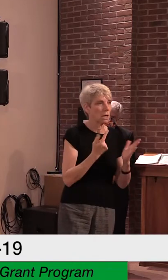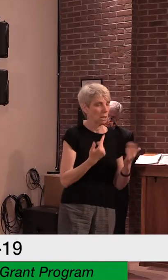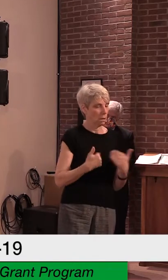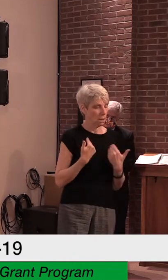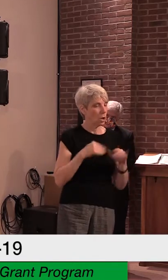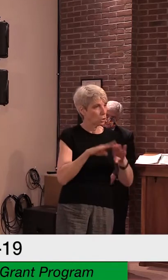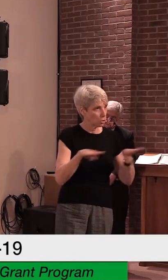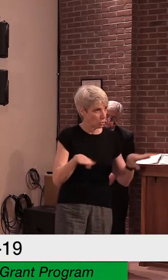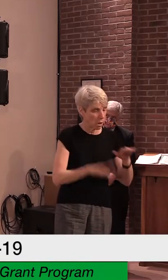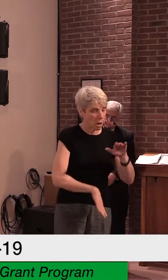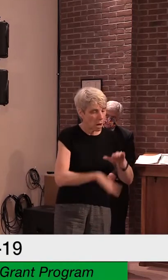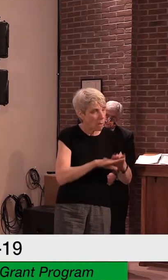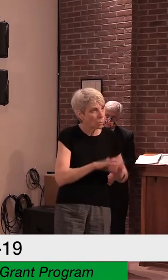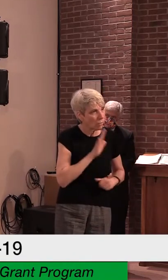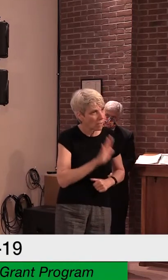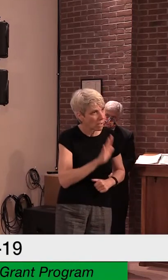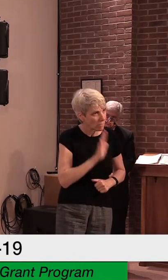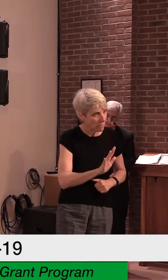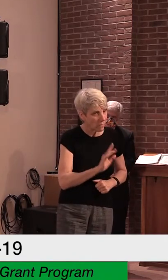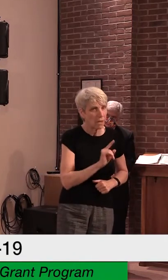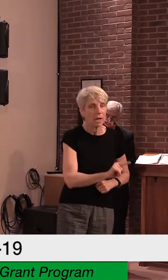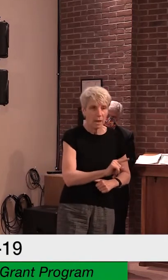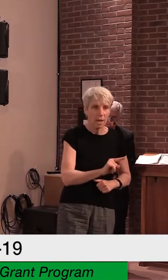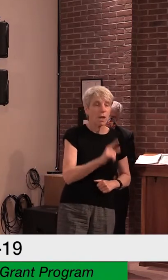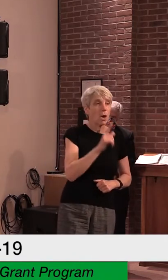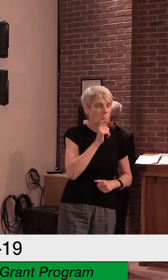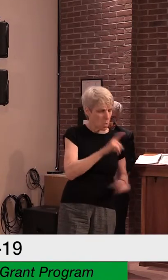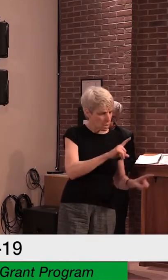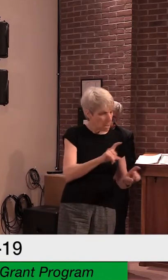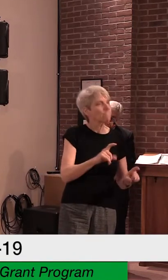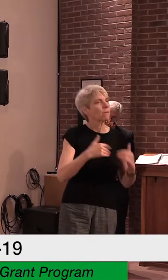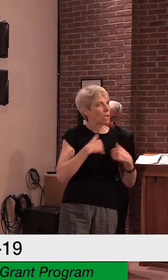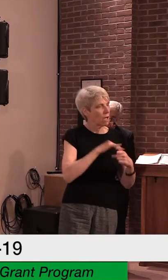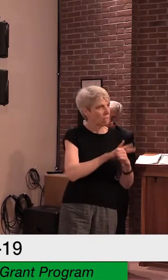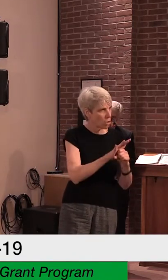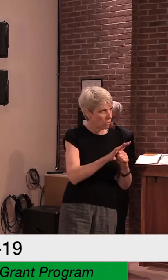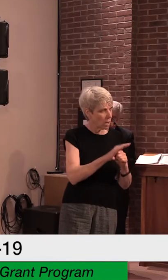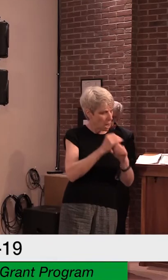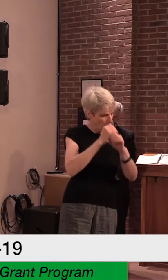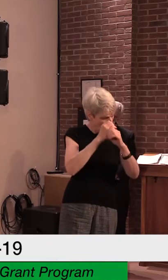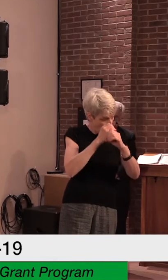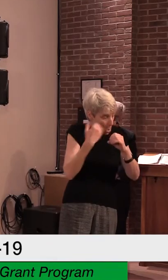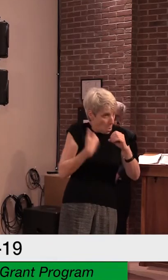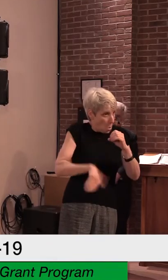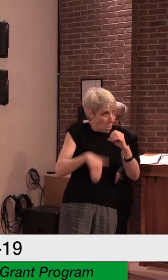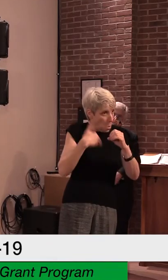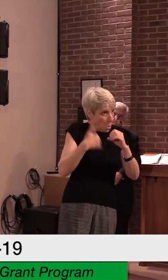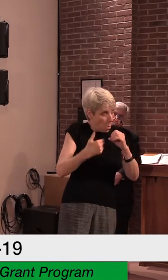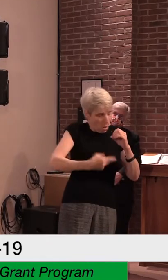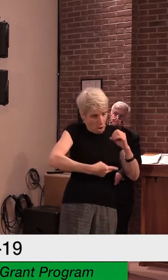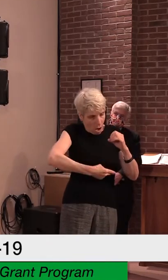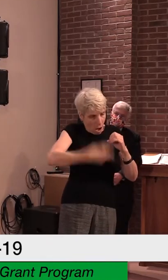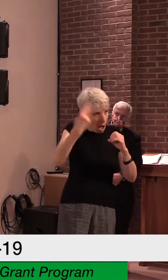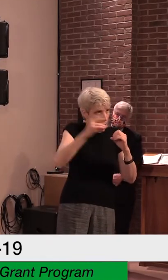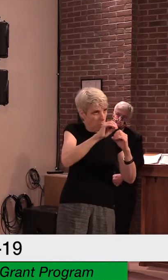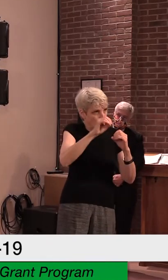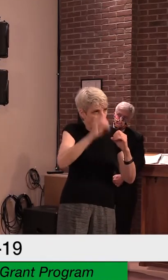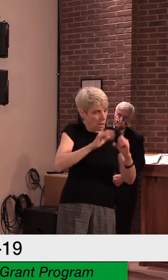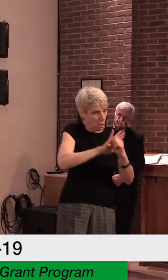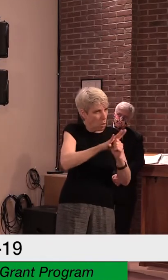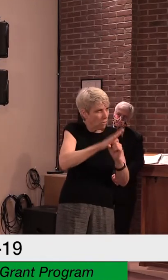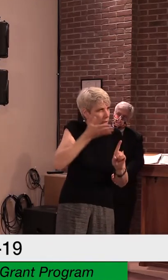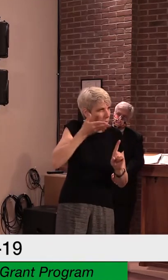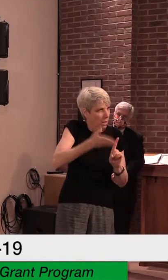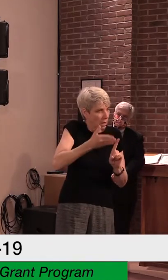had high amounts of the viral RNA, the nucleic acid, of the SARS-CoV-2 virus